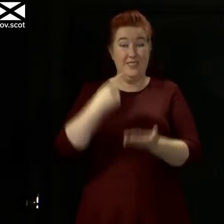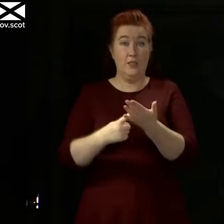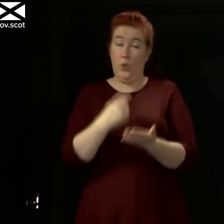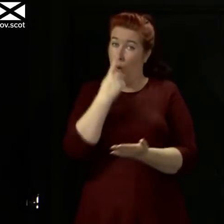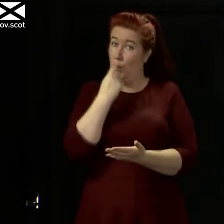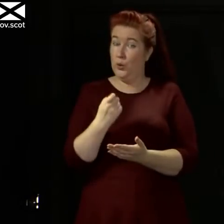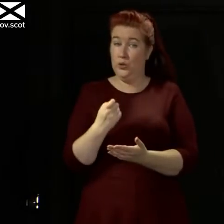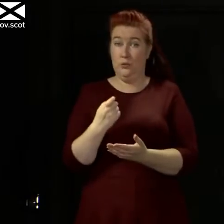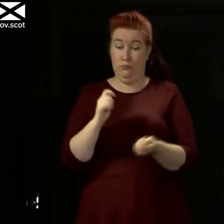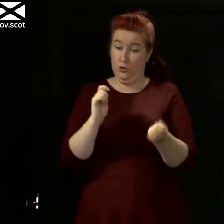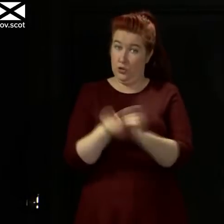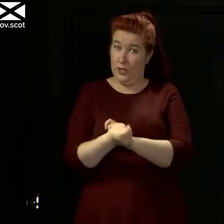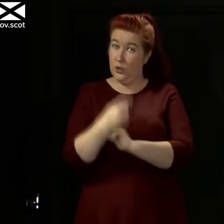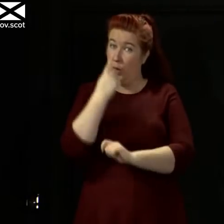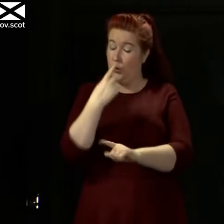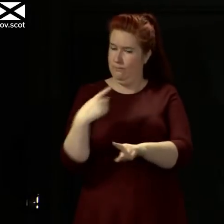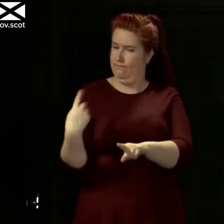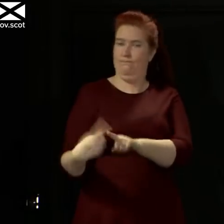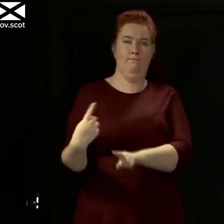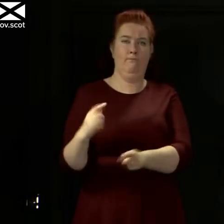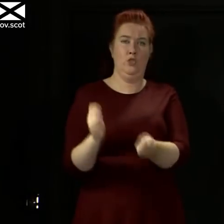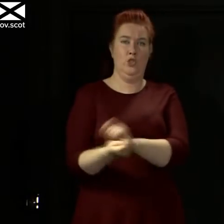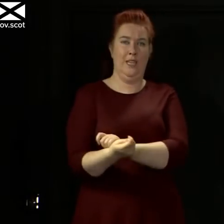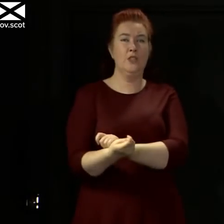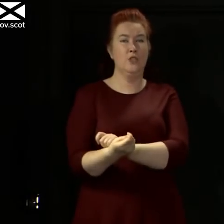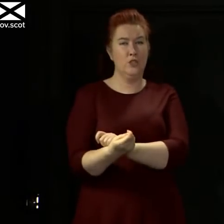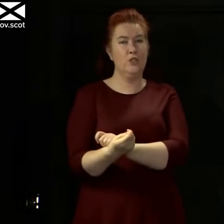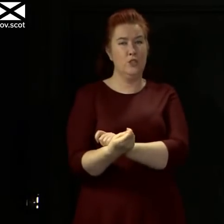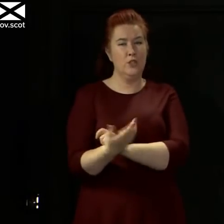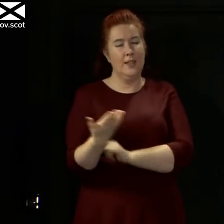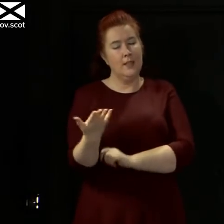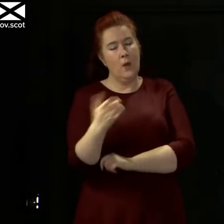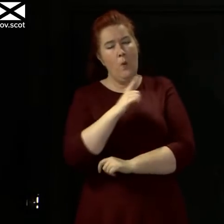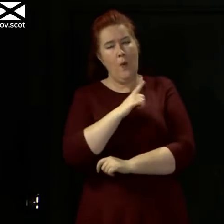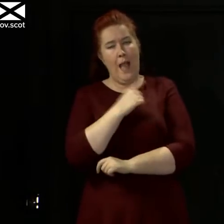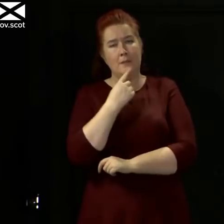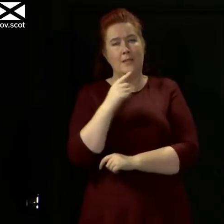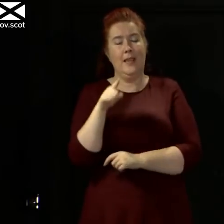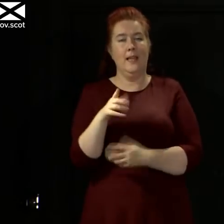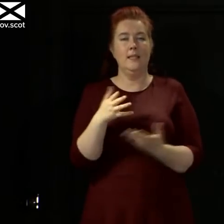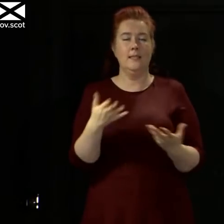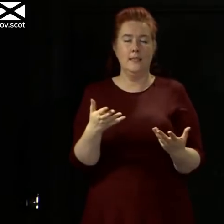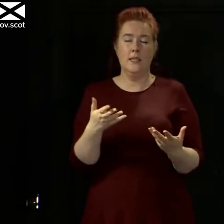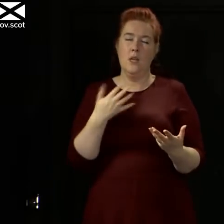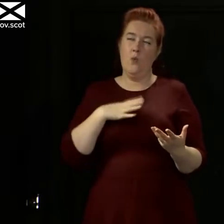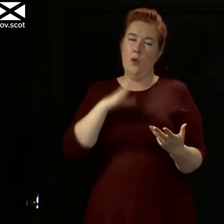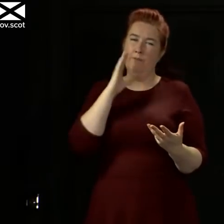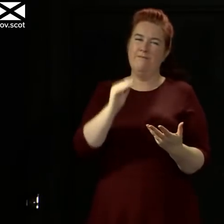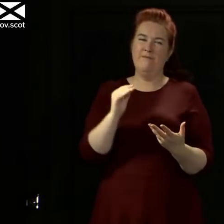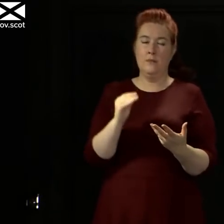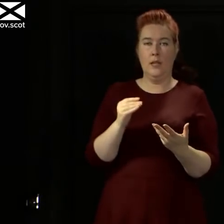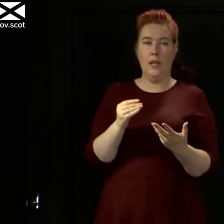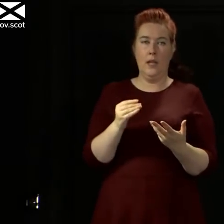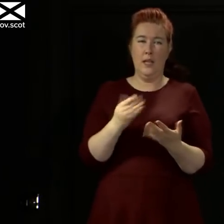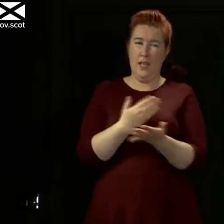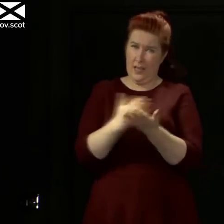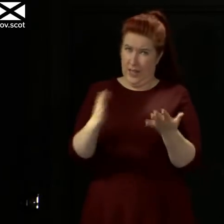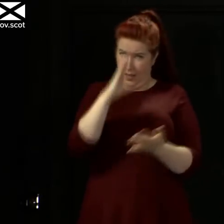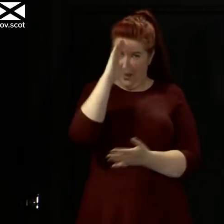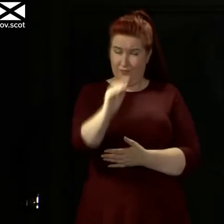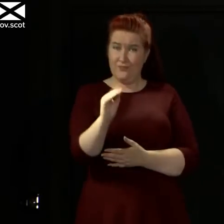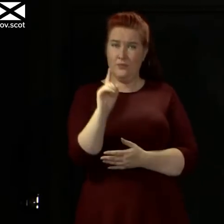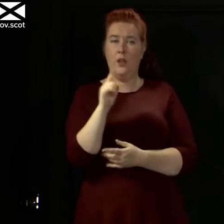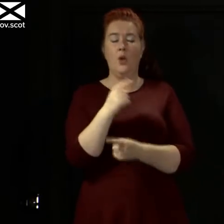and could be subject to change at very short notice. And I suppose the reason I'm saying this is to give a very clear indication to people